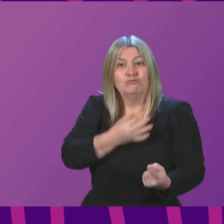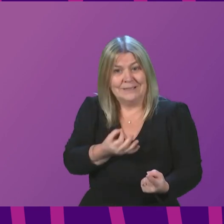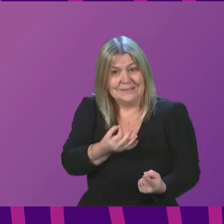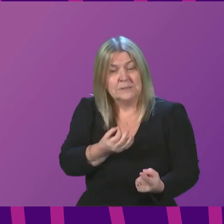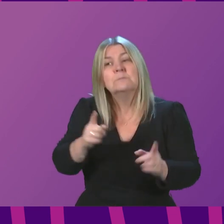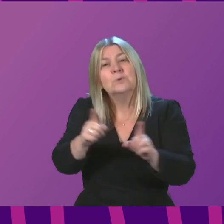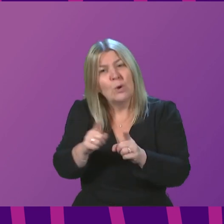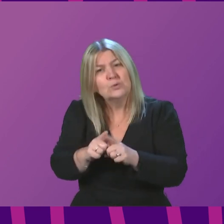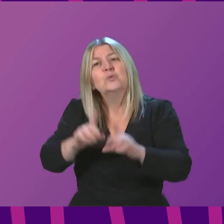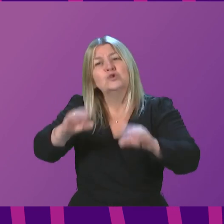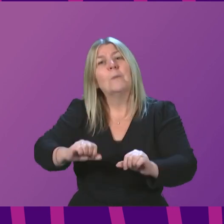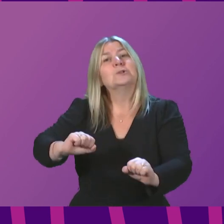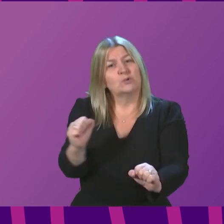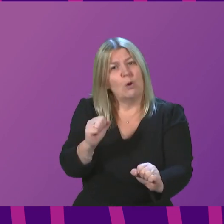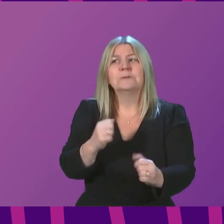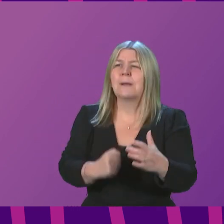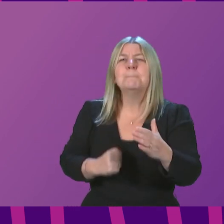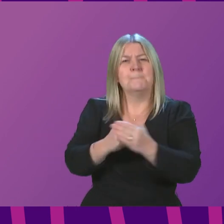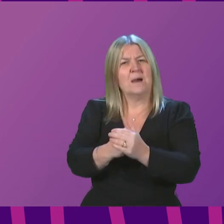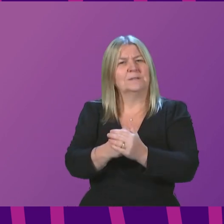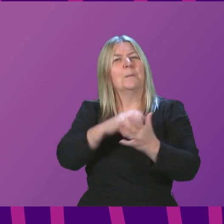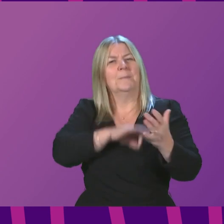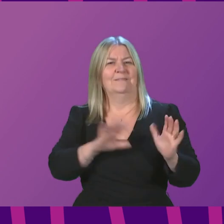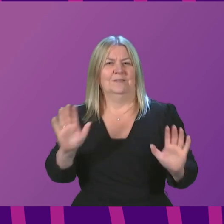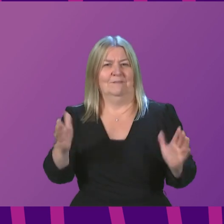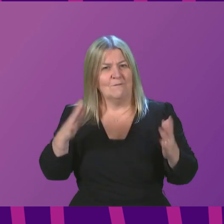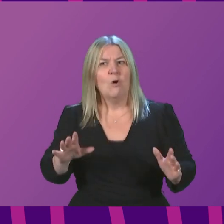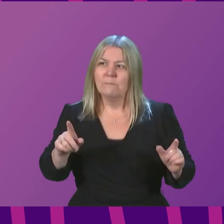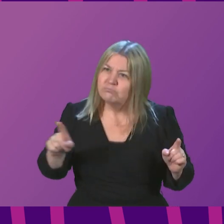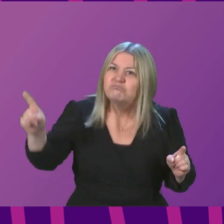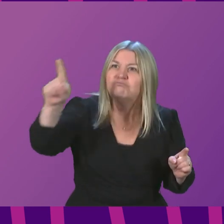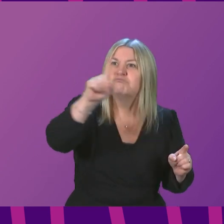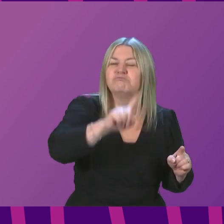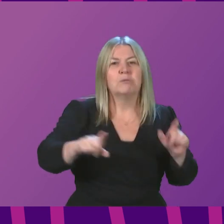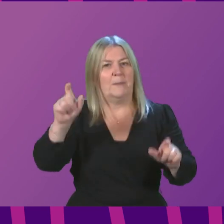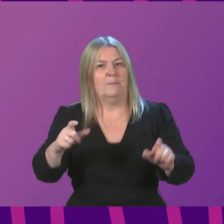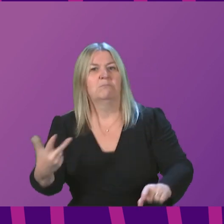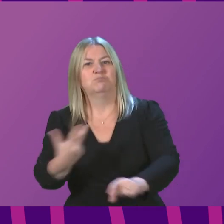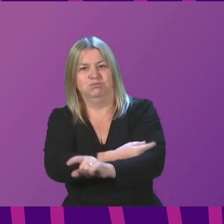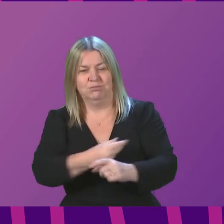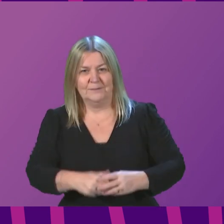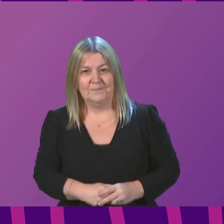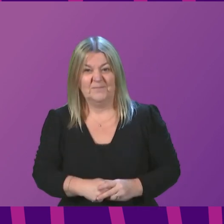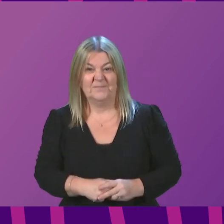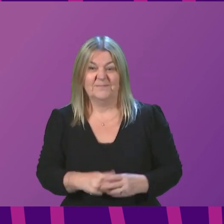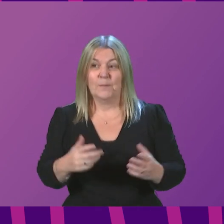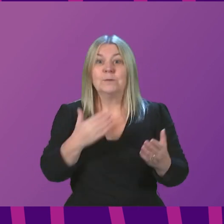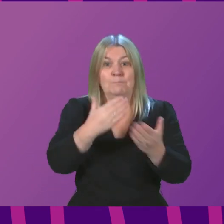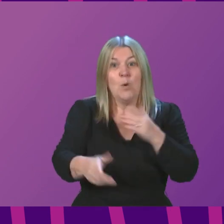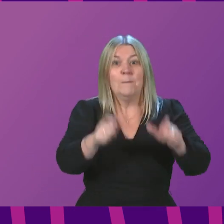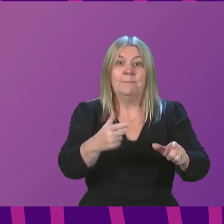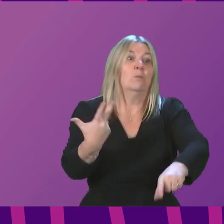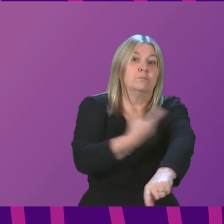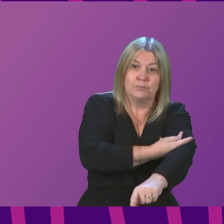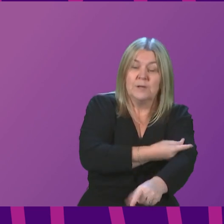the maximum benefit of this vaccination programme. The more of us who are vaccinated, the less risk we are all at, and therefore,